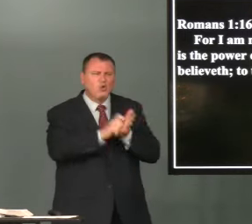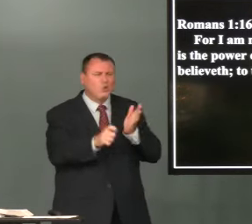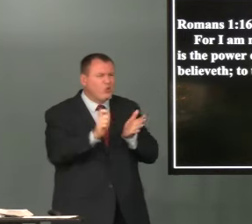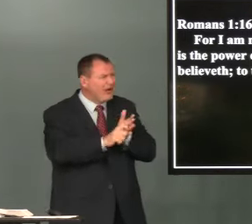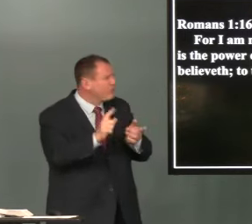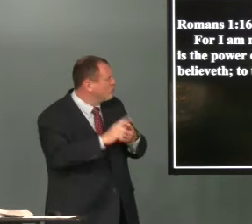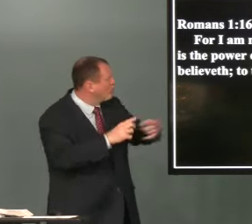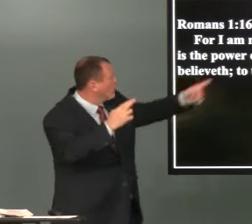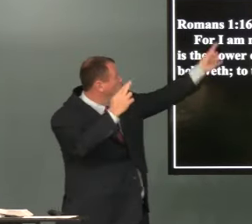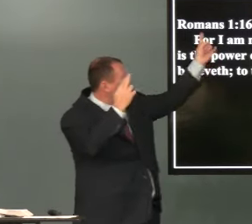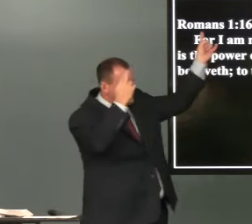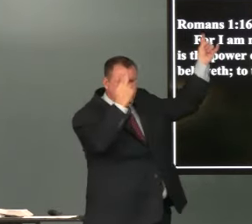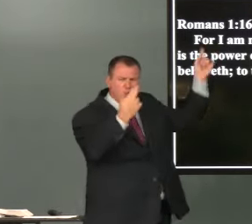written to the country of greece